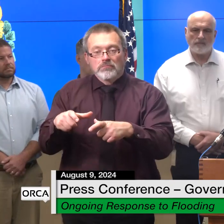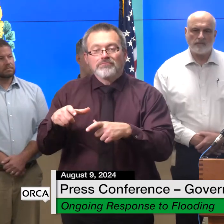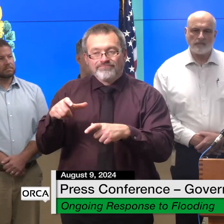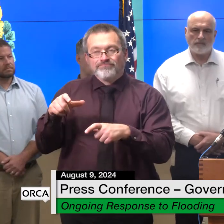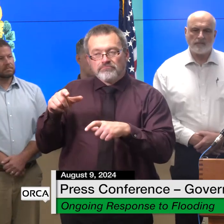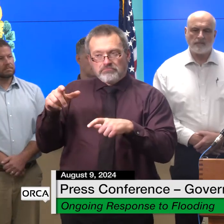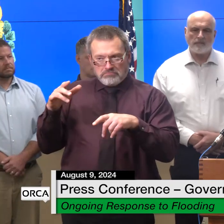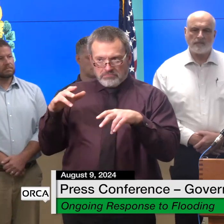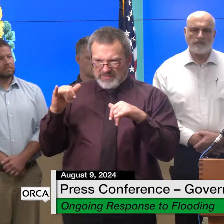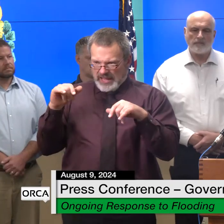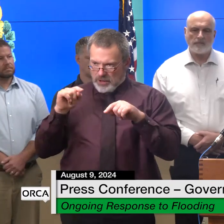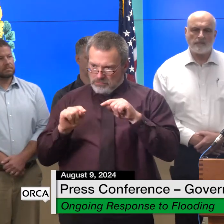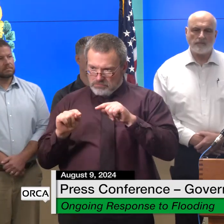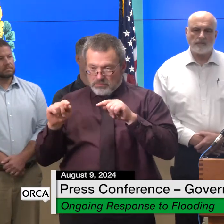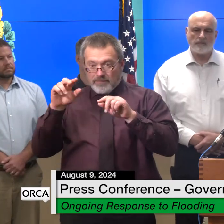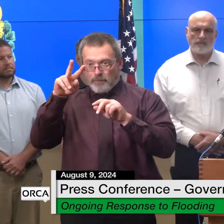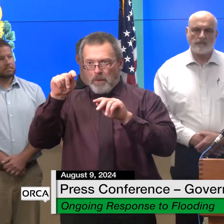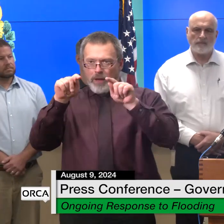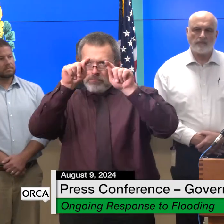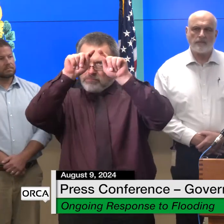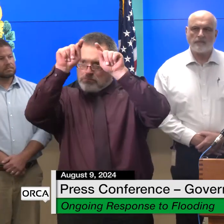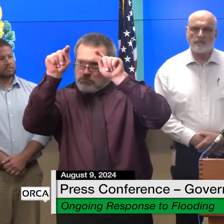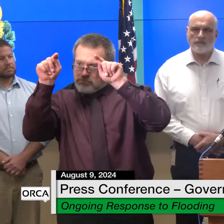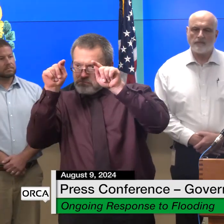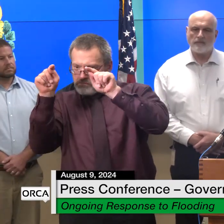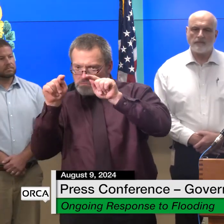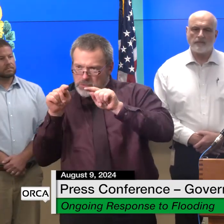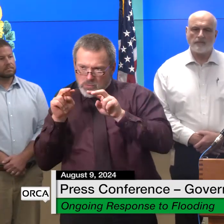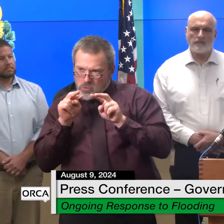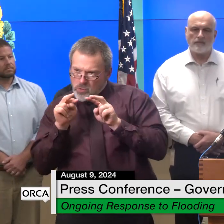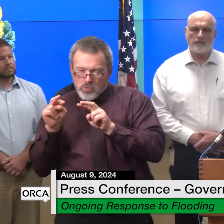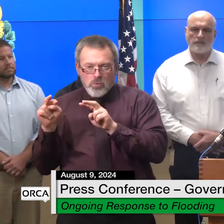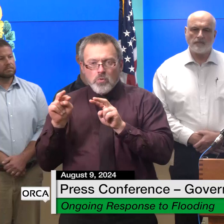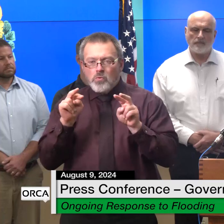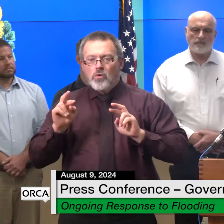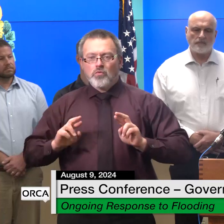and move resources as necessary until debbie is passed